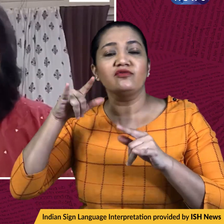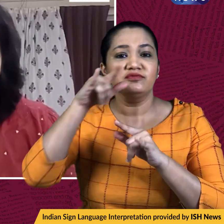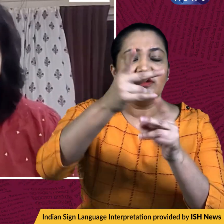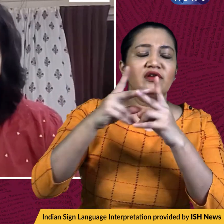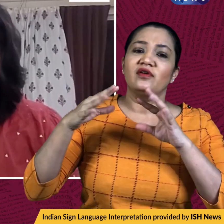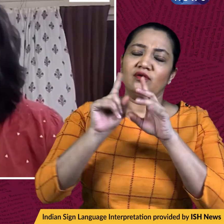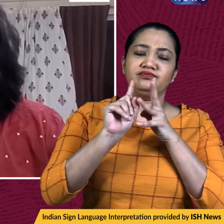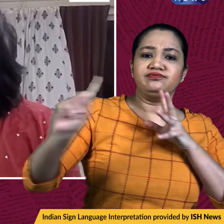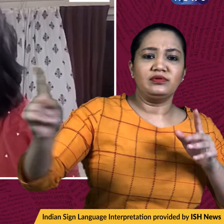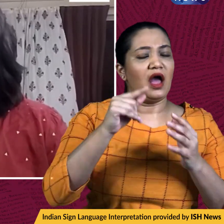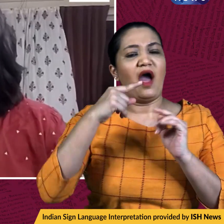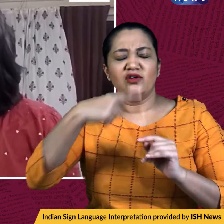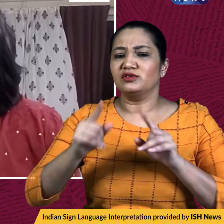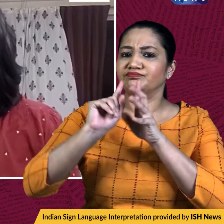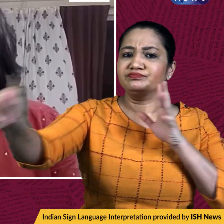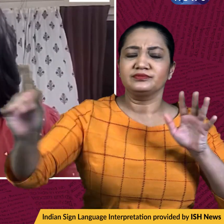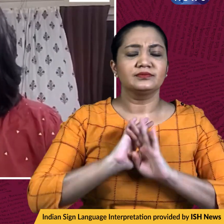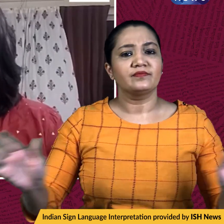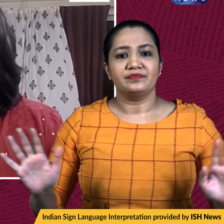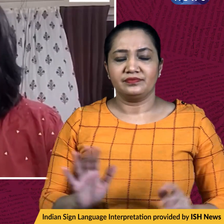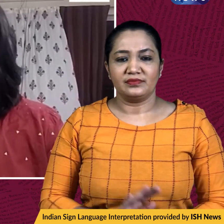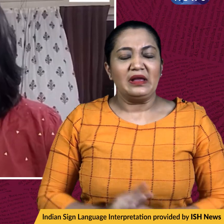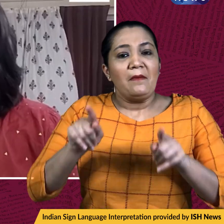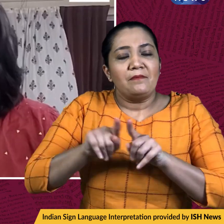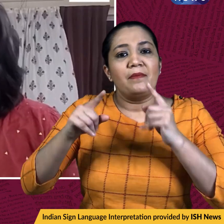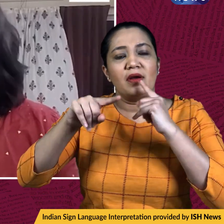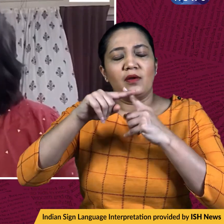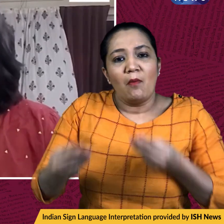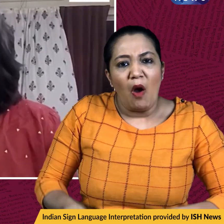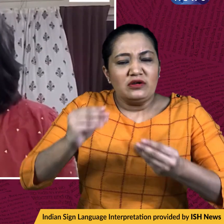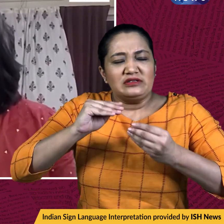further isolating Russia and adding an additional squeeze on their economy.